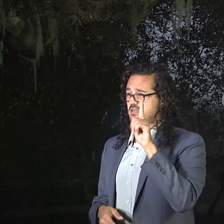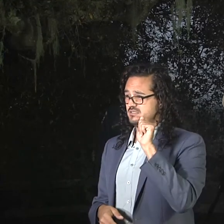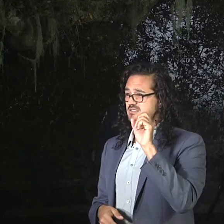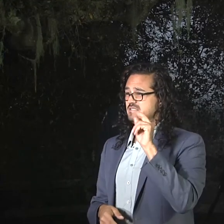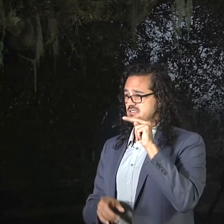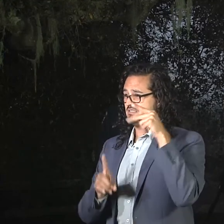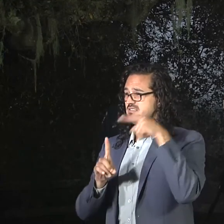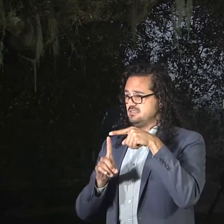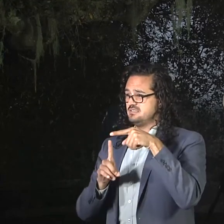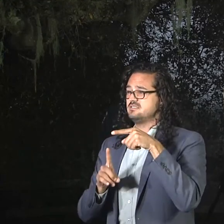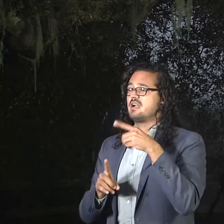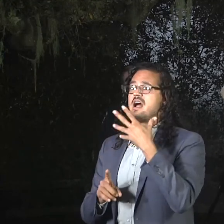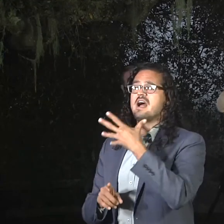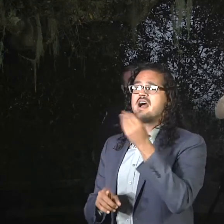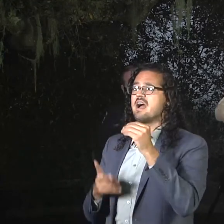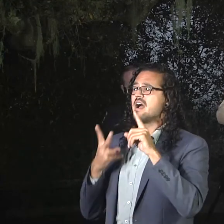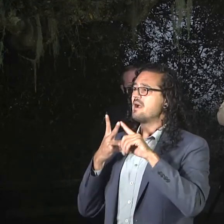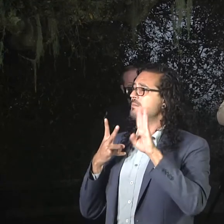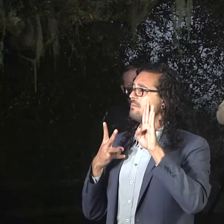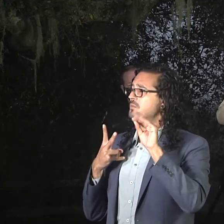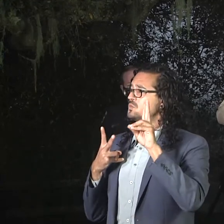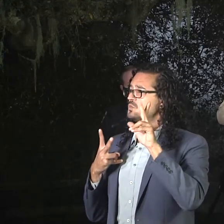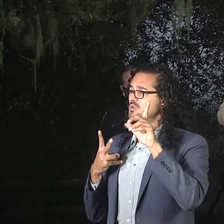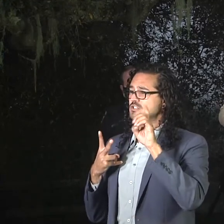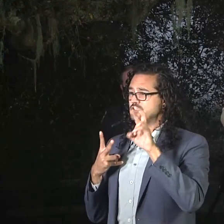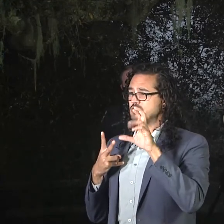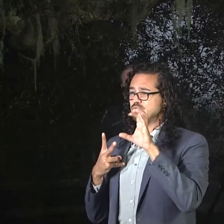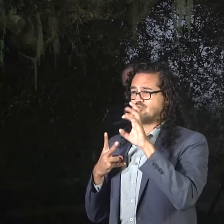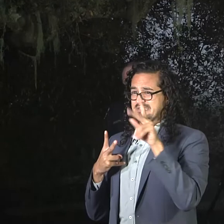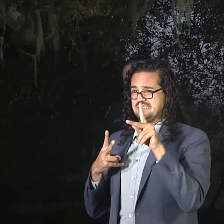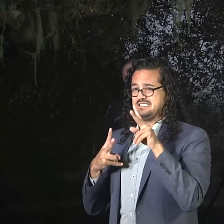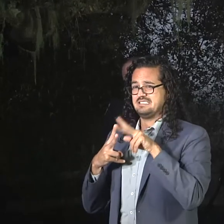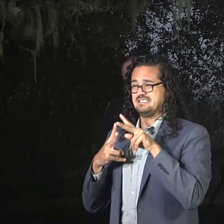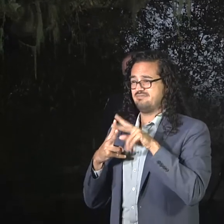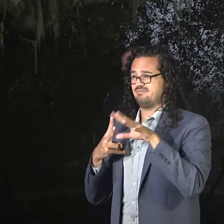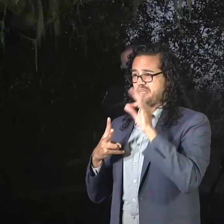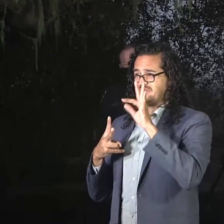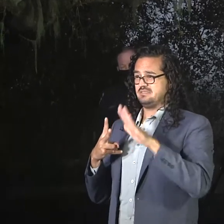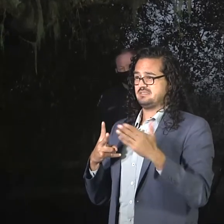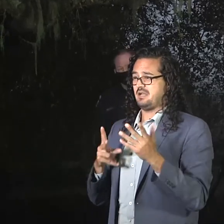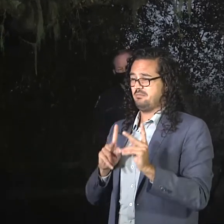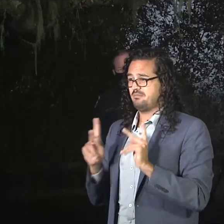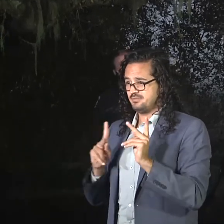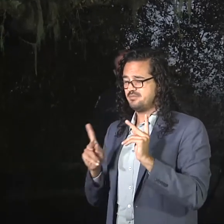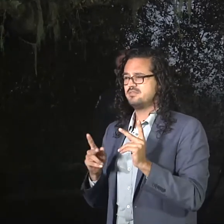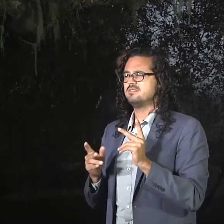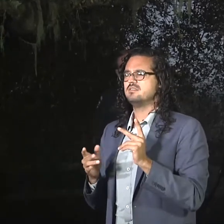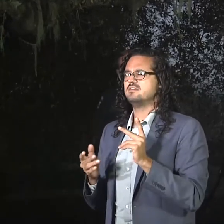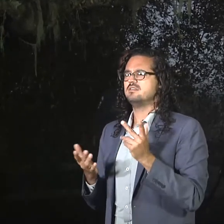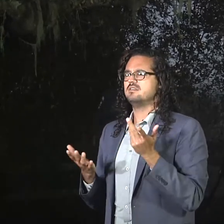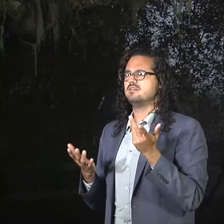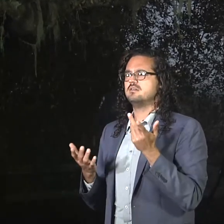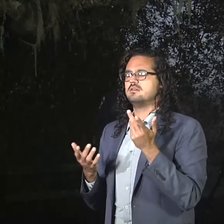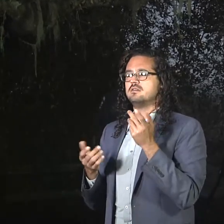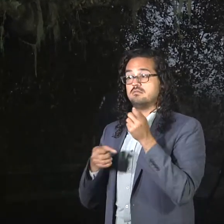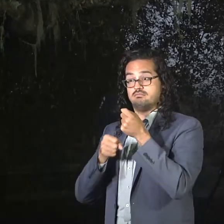Yeah, the question is related to the missing persons reports and how the two additional change the factors, and I'll let the Sheriff's answer that.